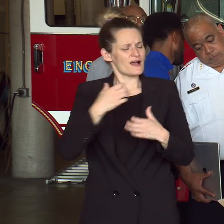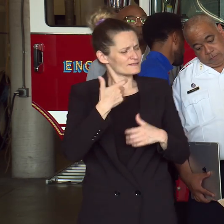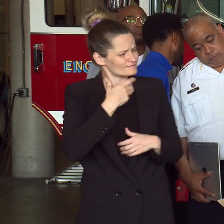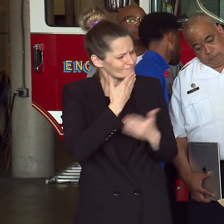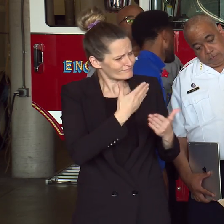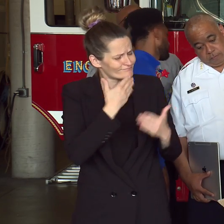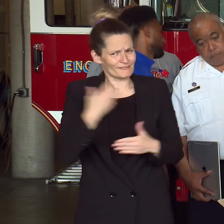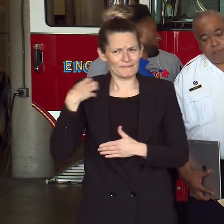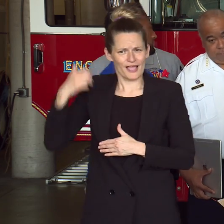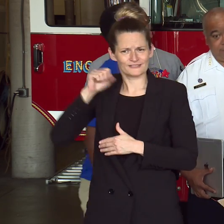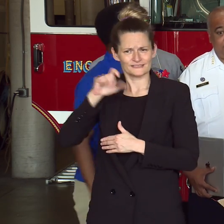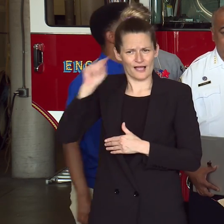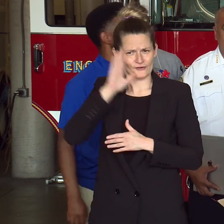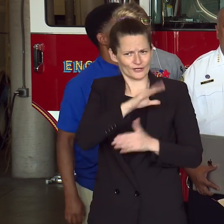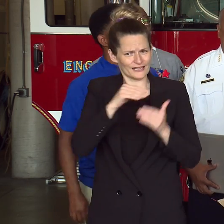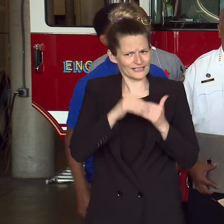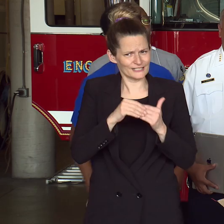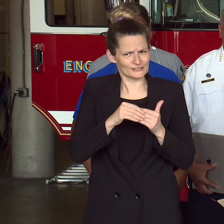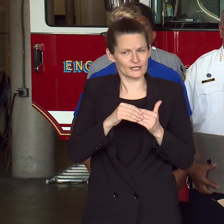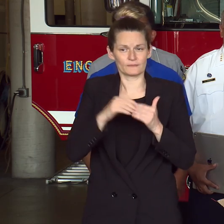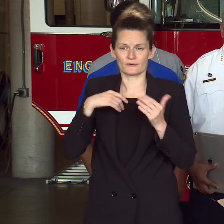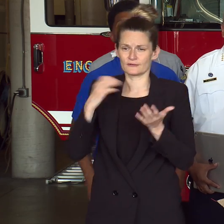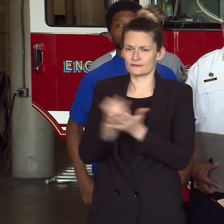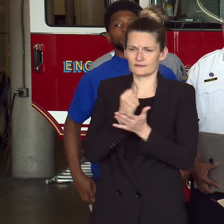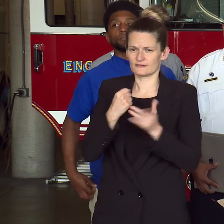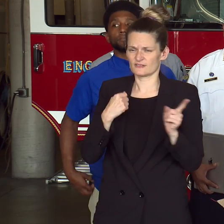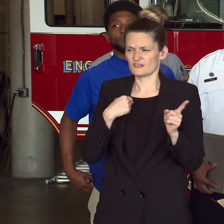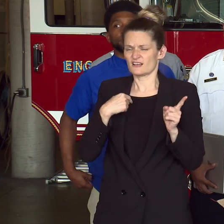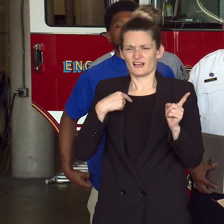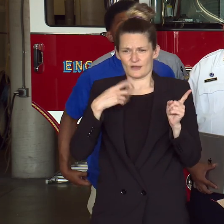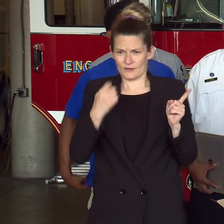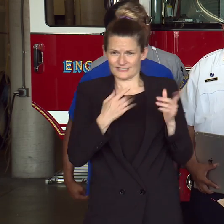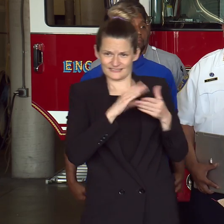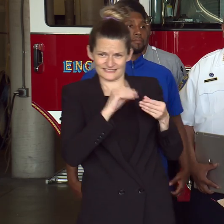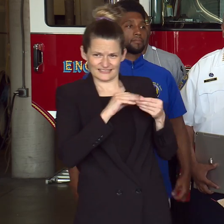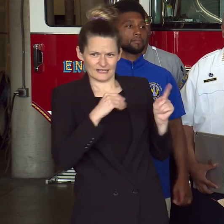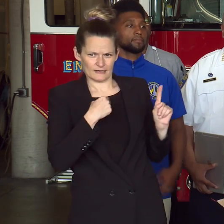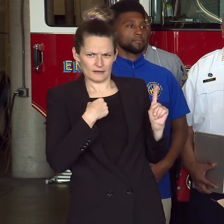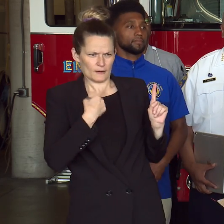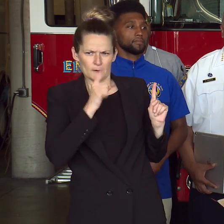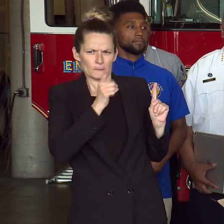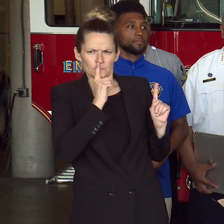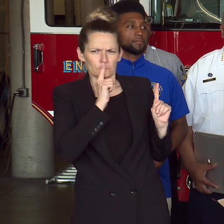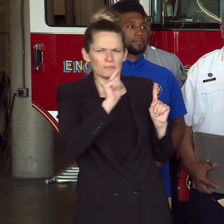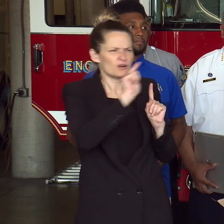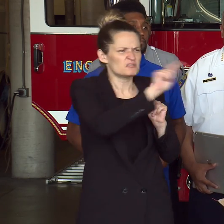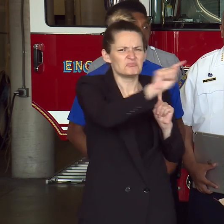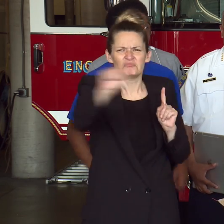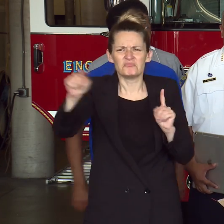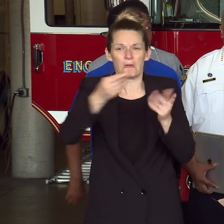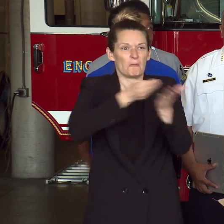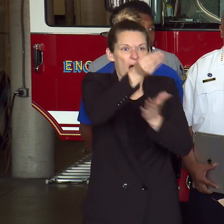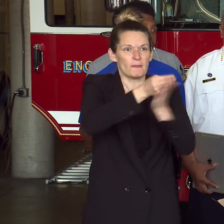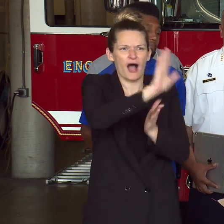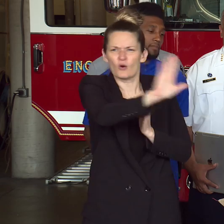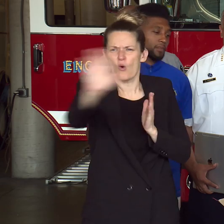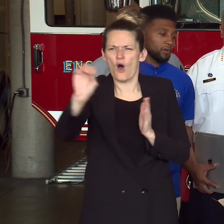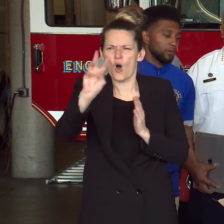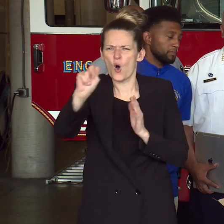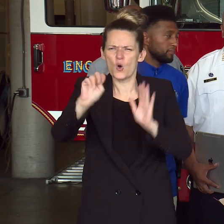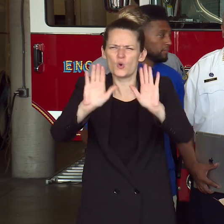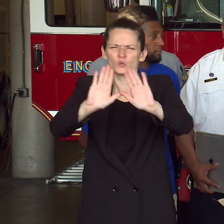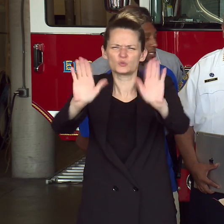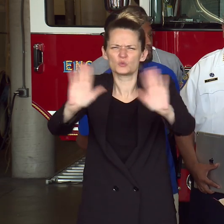that. By saying that, we don't need you to get your own fireworks in your alleys or at your